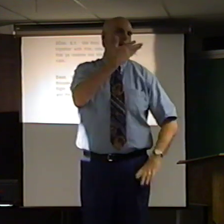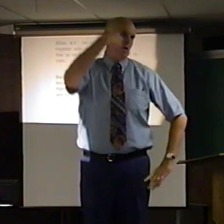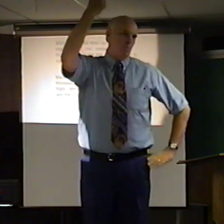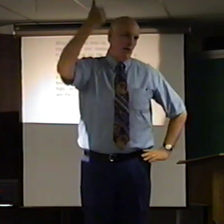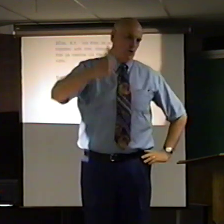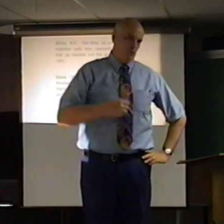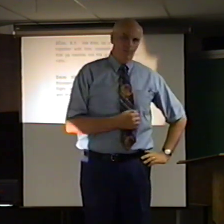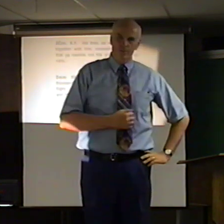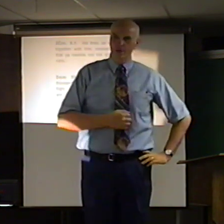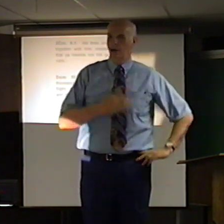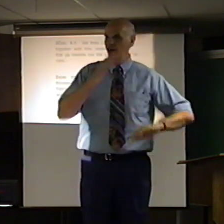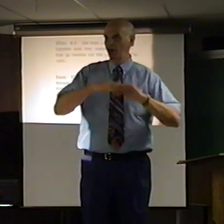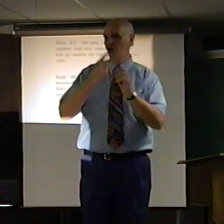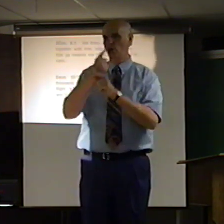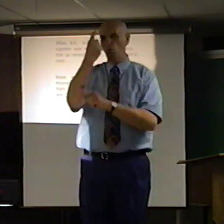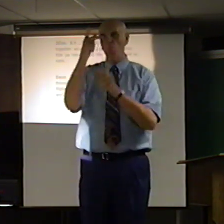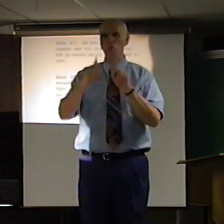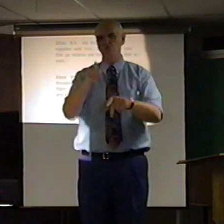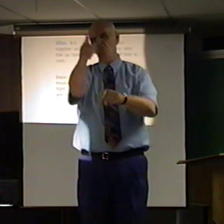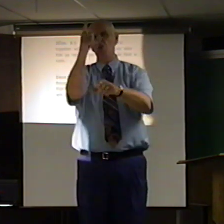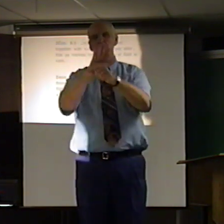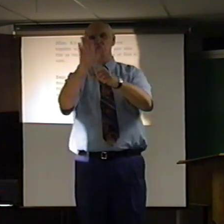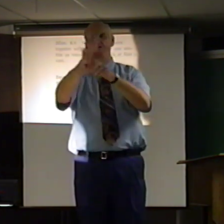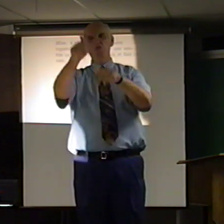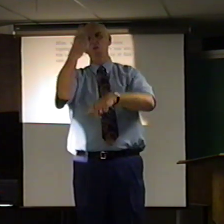together. That's just my first, my first one.